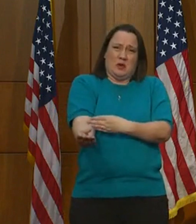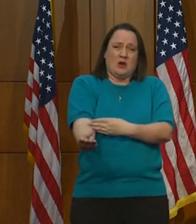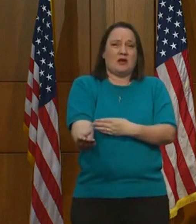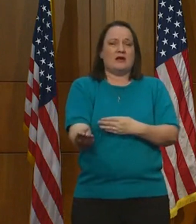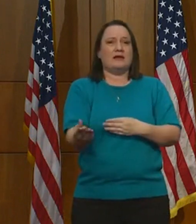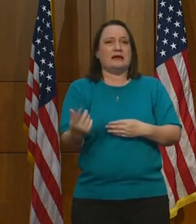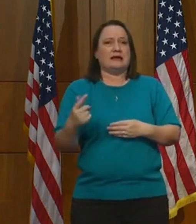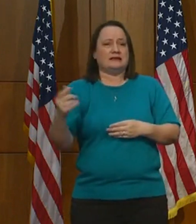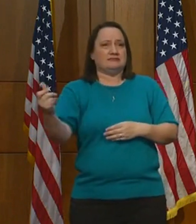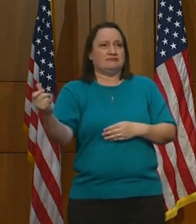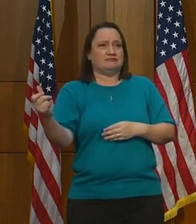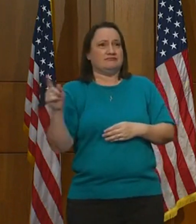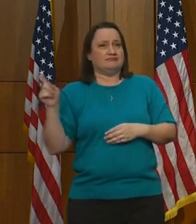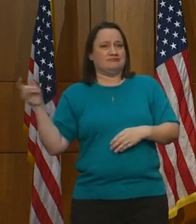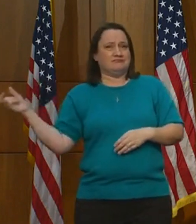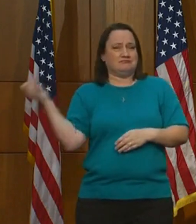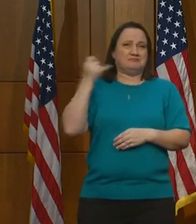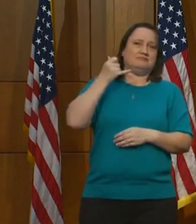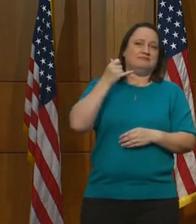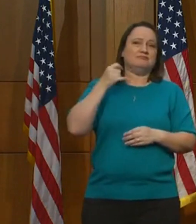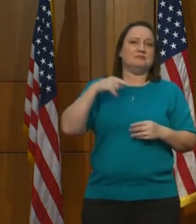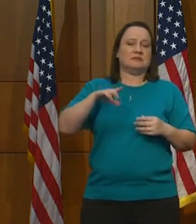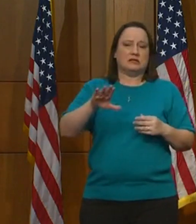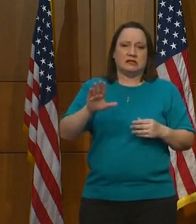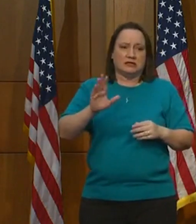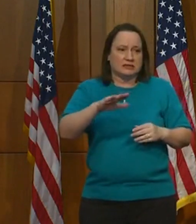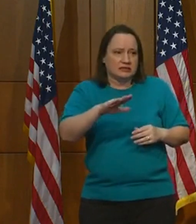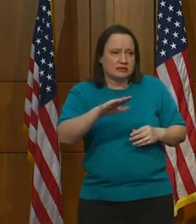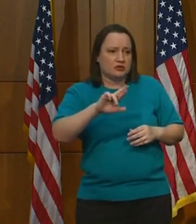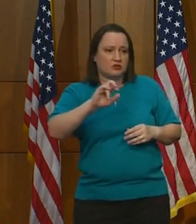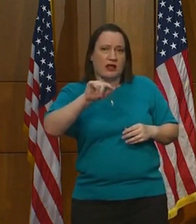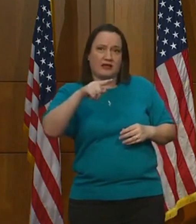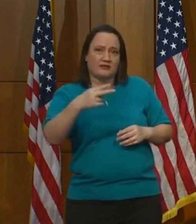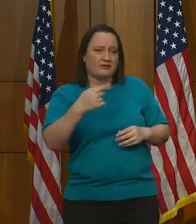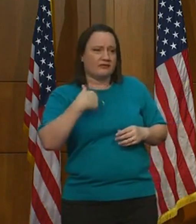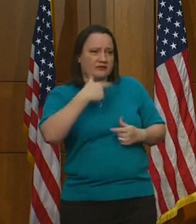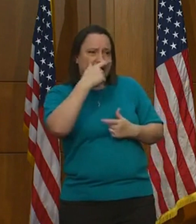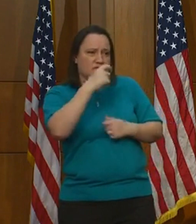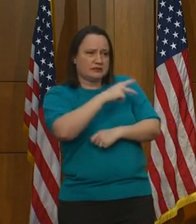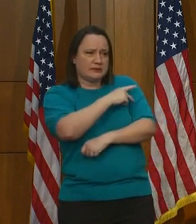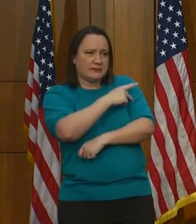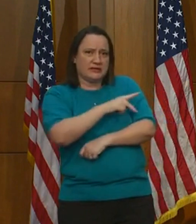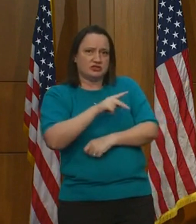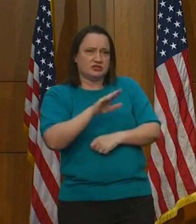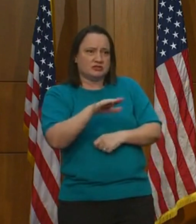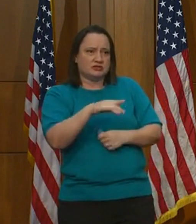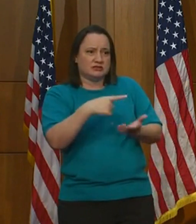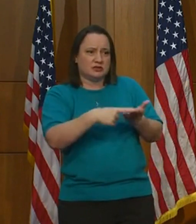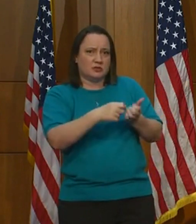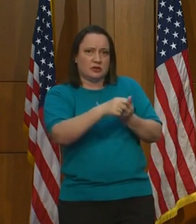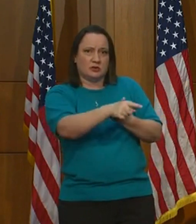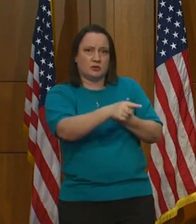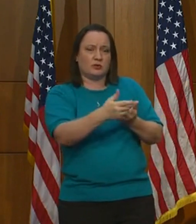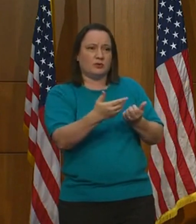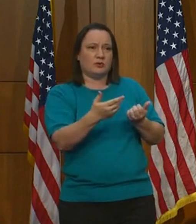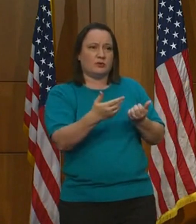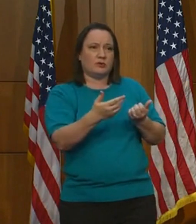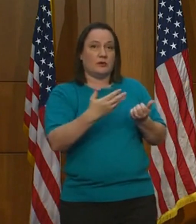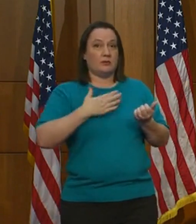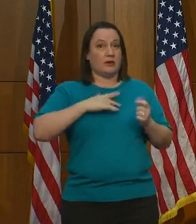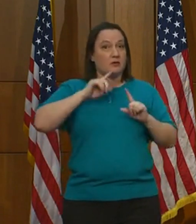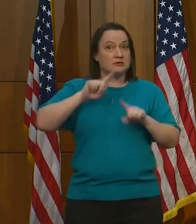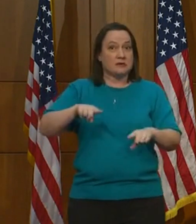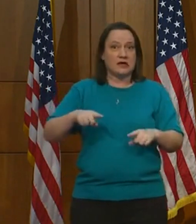received a phone call from Karen. And she said, Ralph, I have an interesting patient to discuss with you. And my